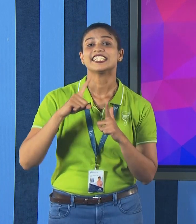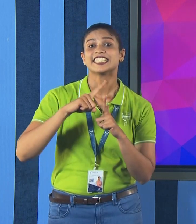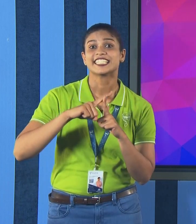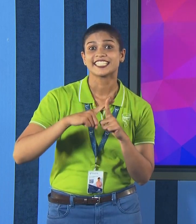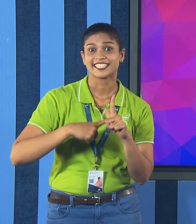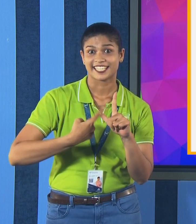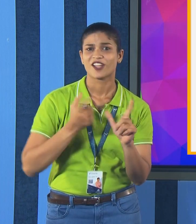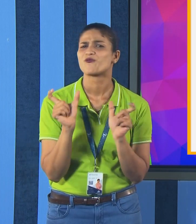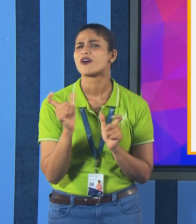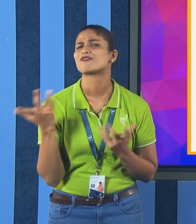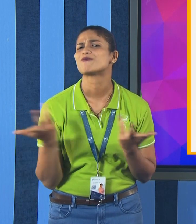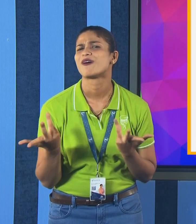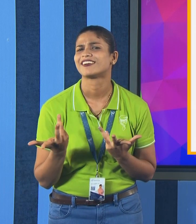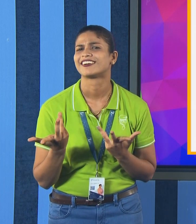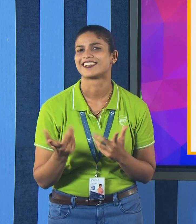Next, letter J, what is the word with